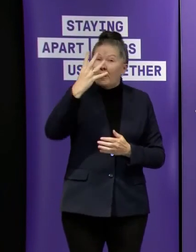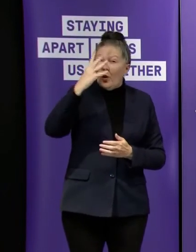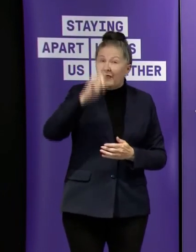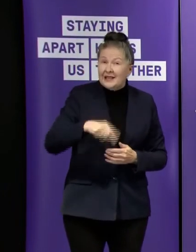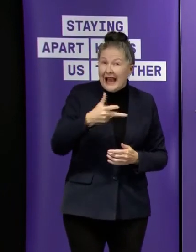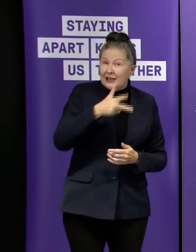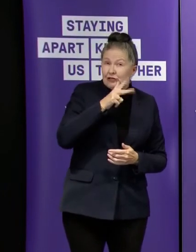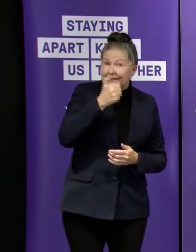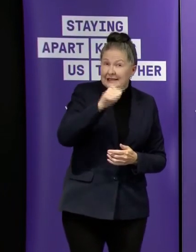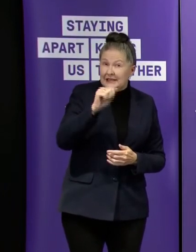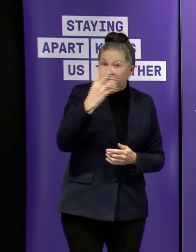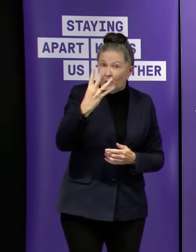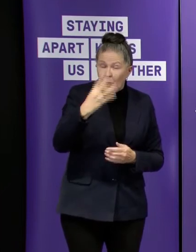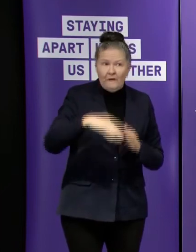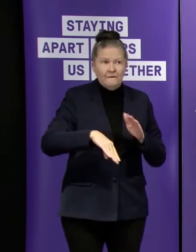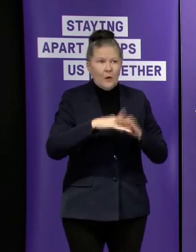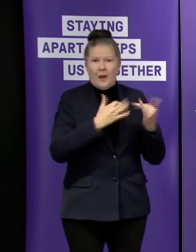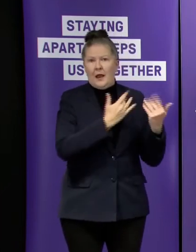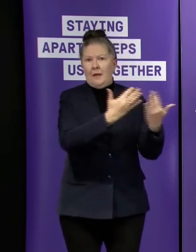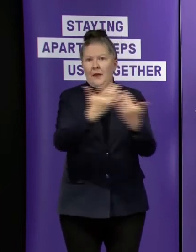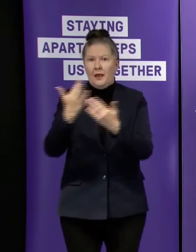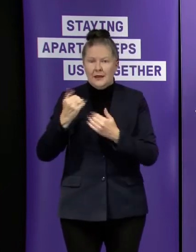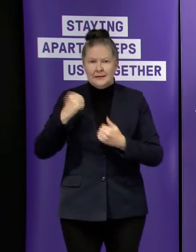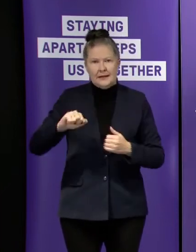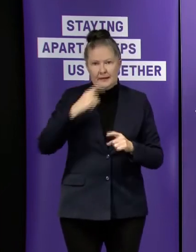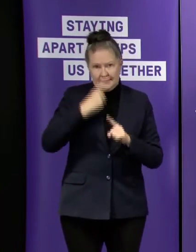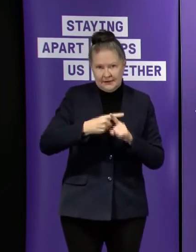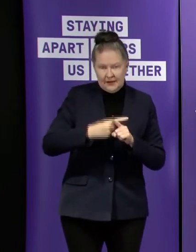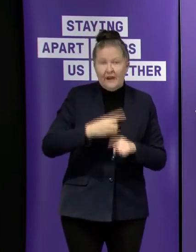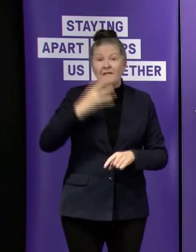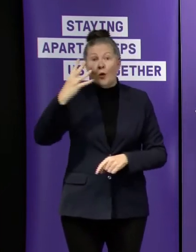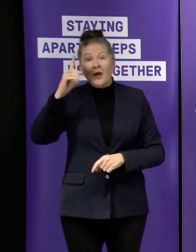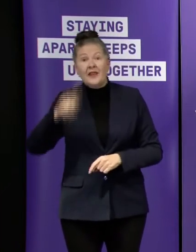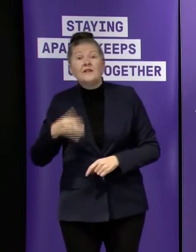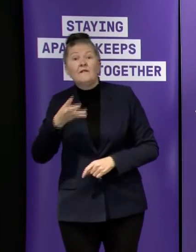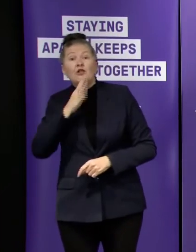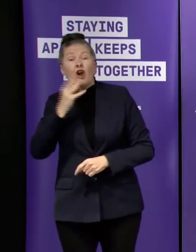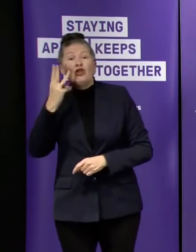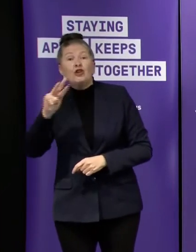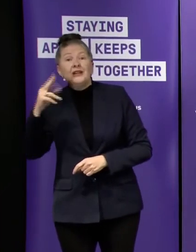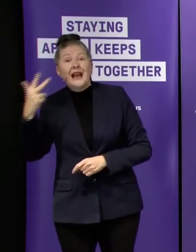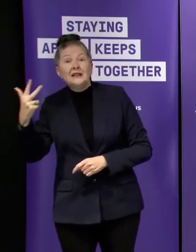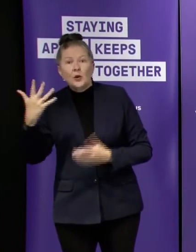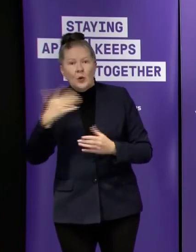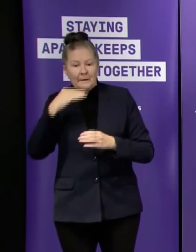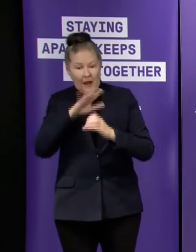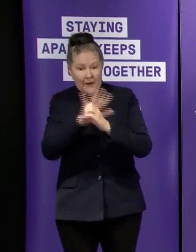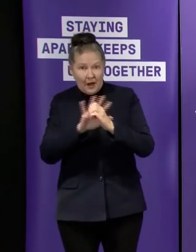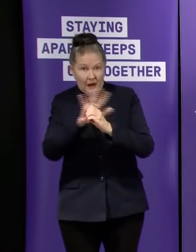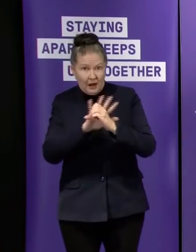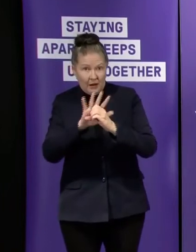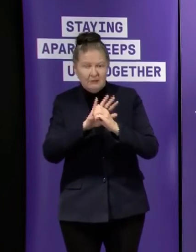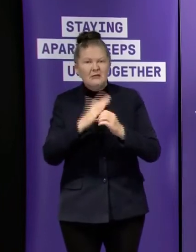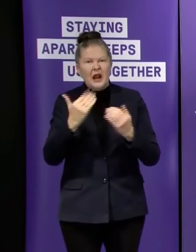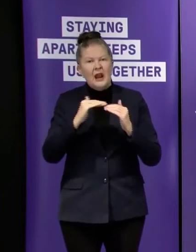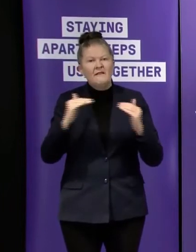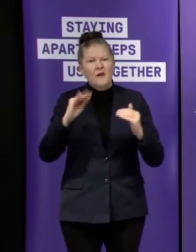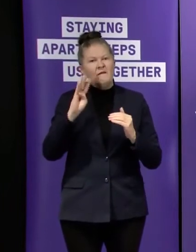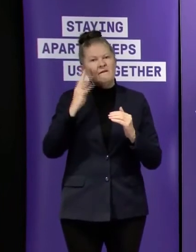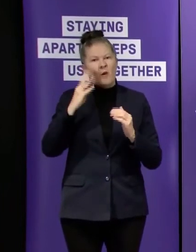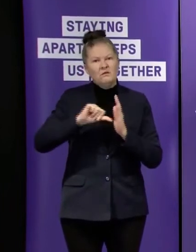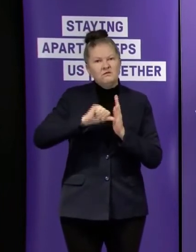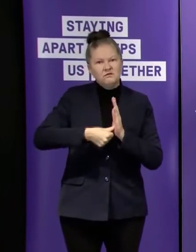4864 that's the total active across victoria 4438 of those are in metro melbourne or stage four restriction